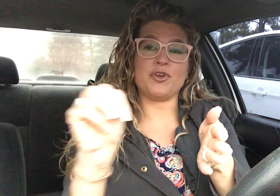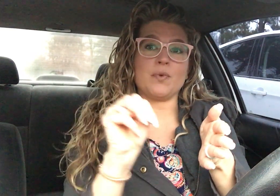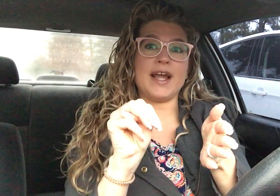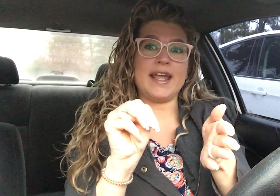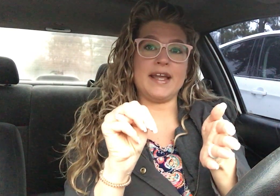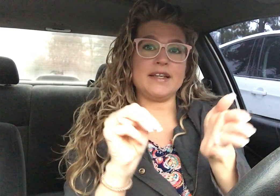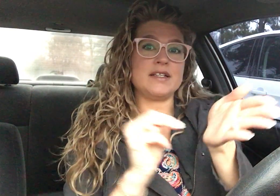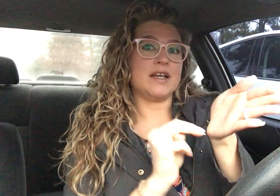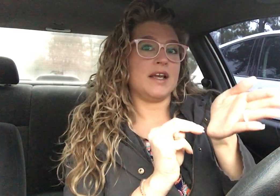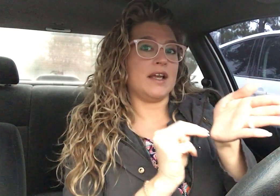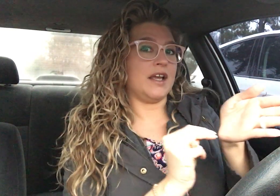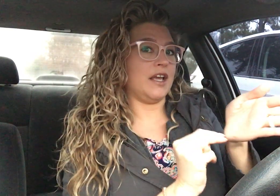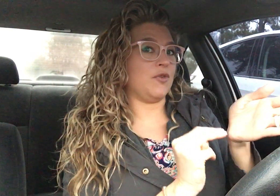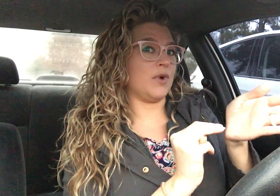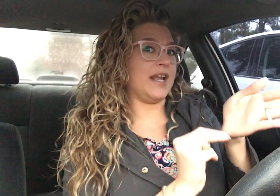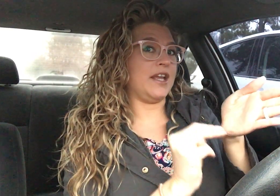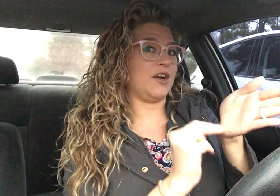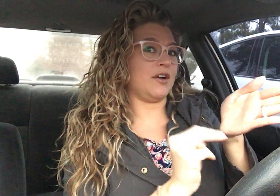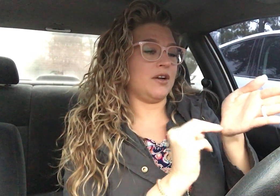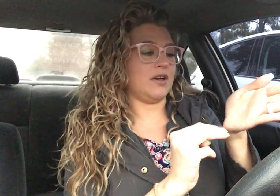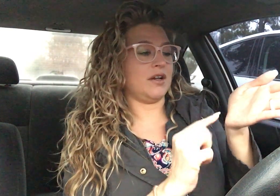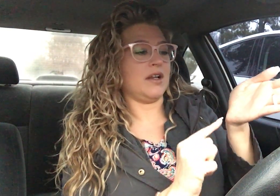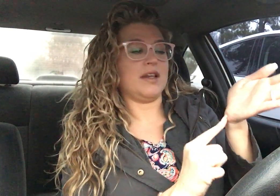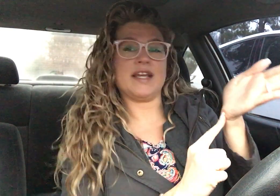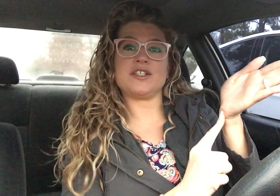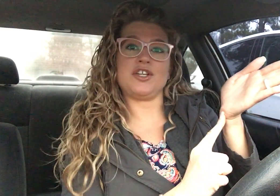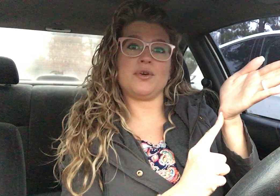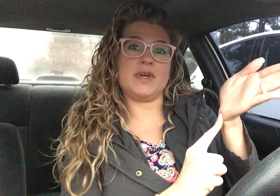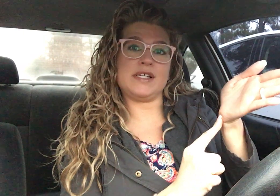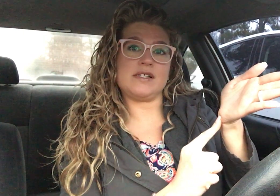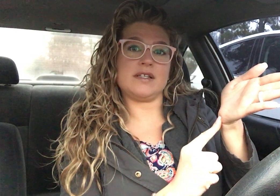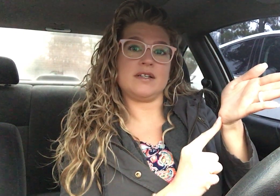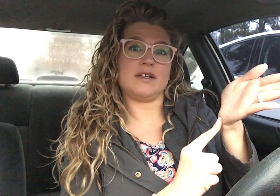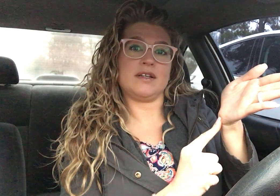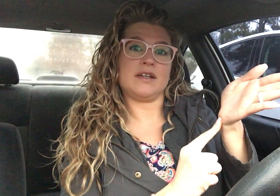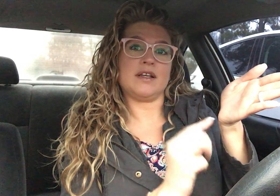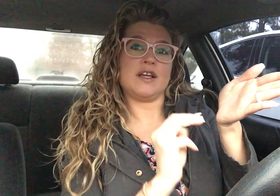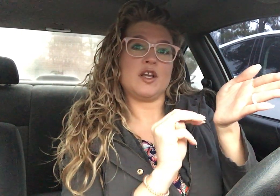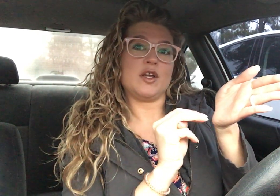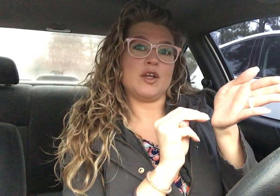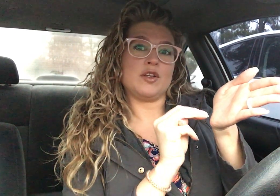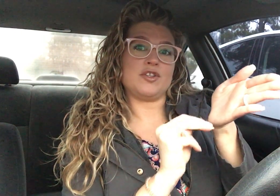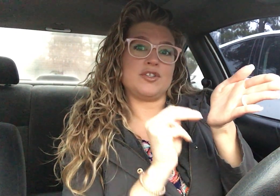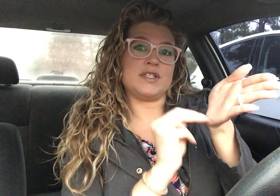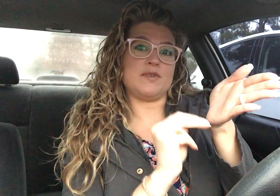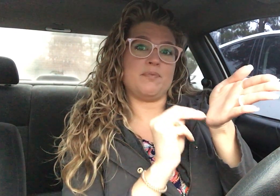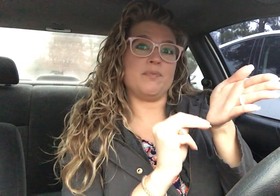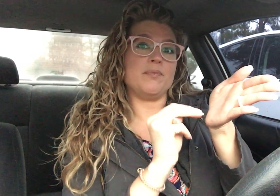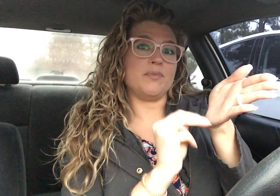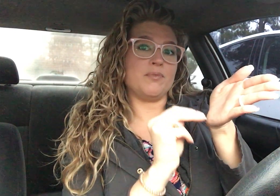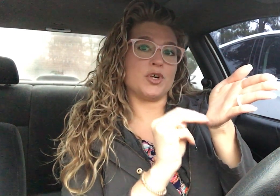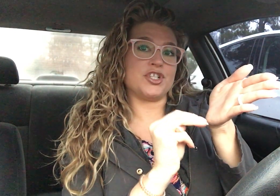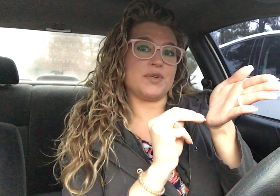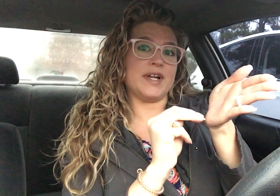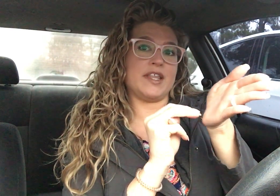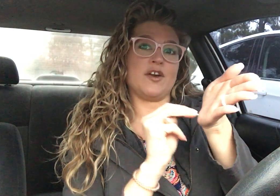your right hand and right here next to your wrist just brush it right there